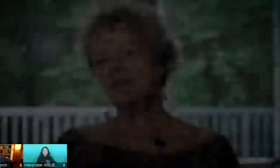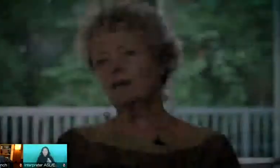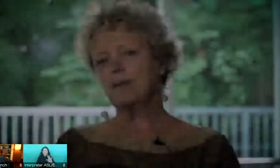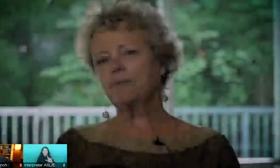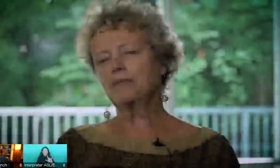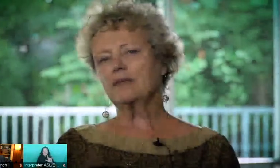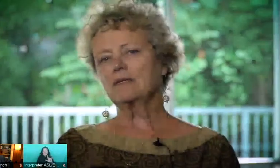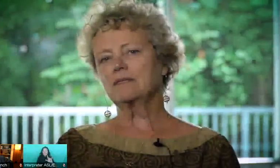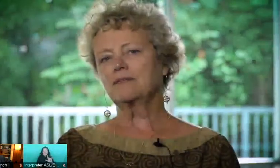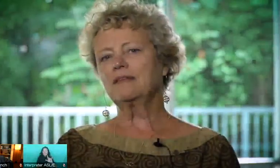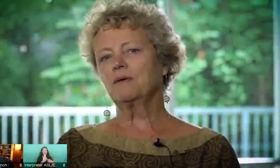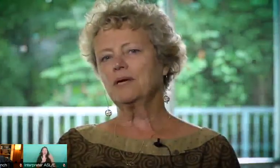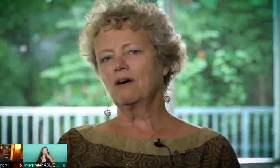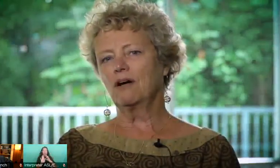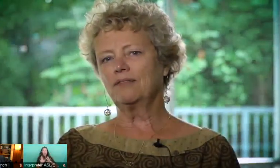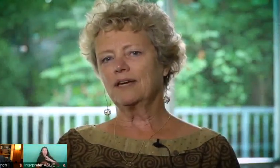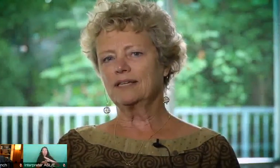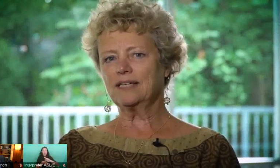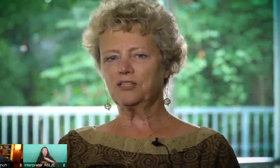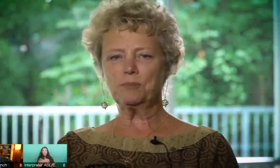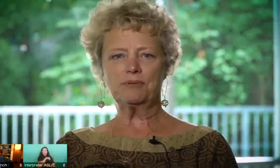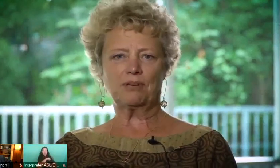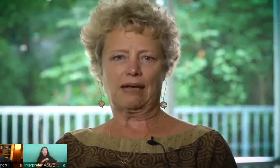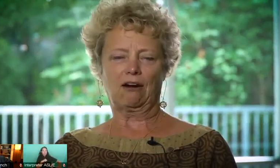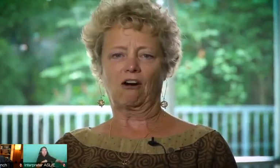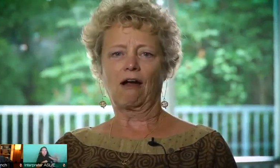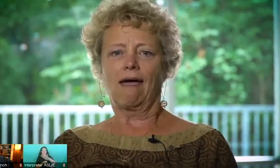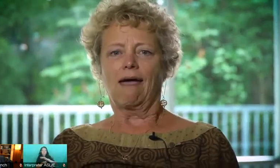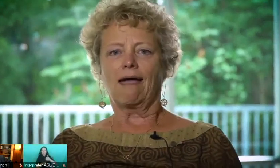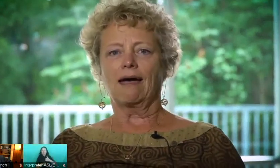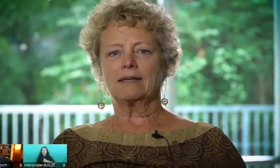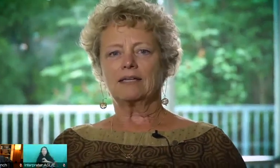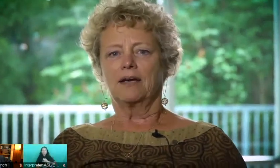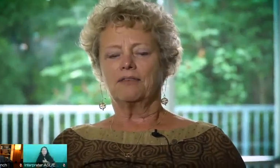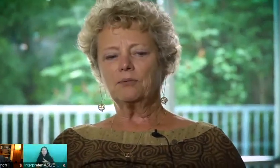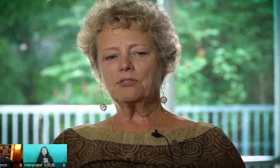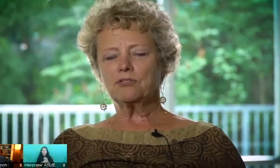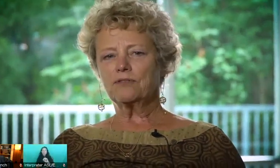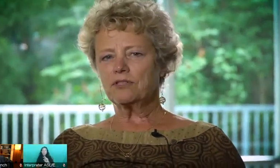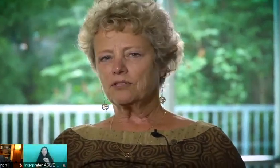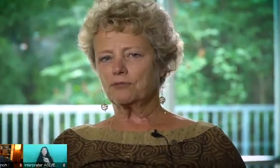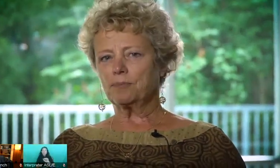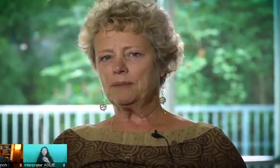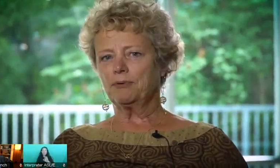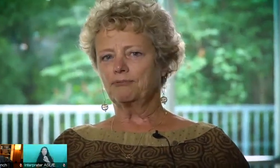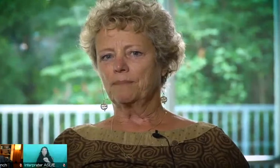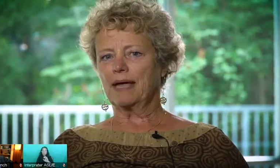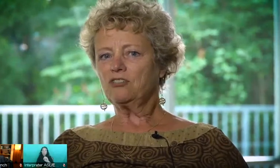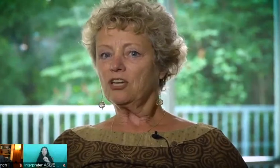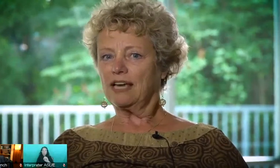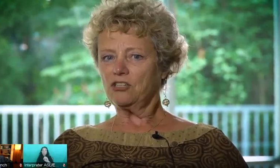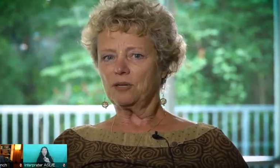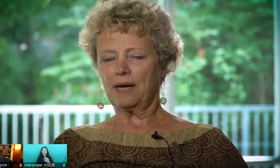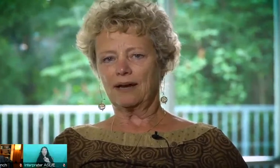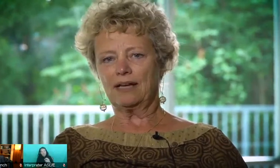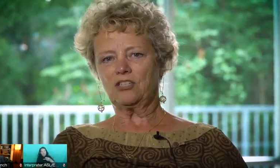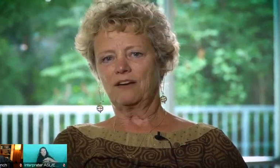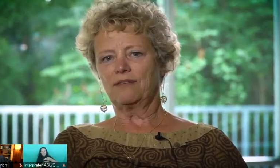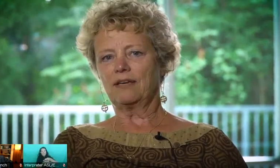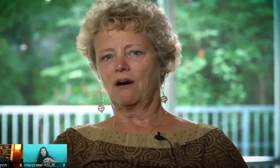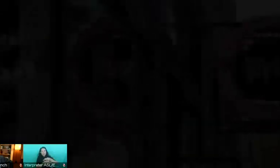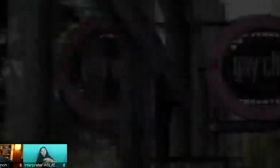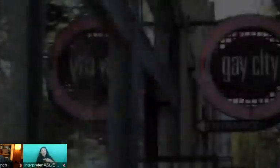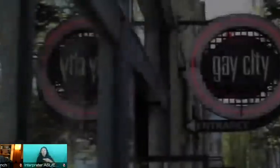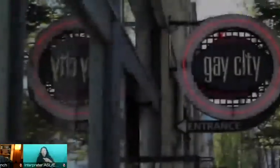We set up this thing that we called the Continuum of Care. And there were services for people from education about